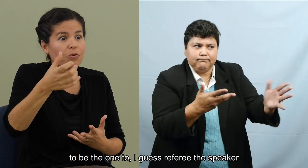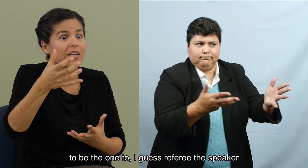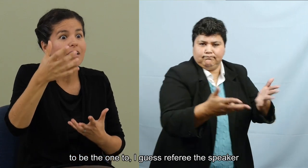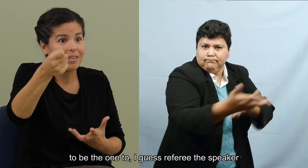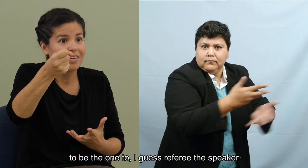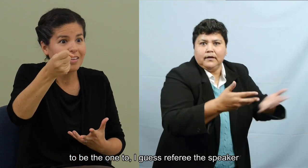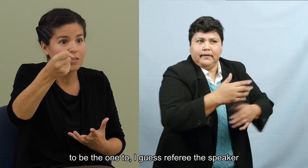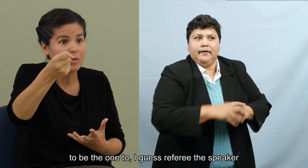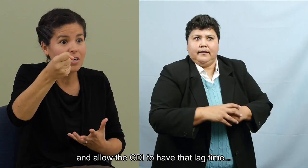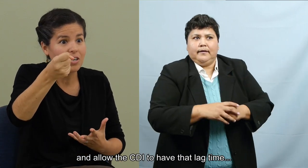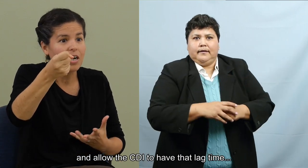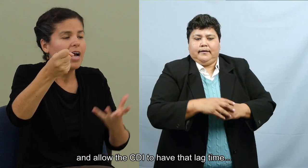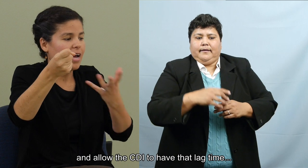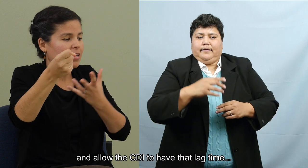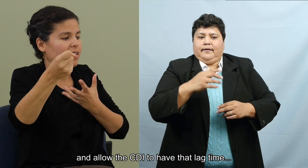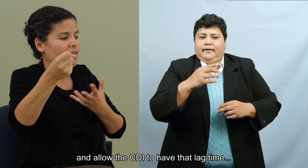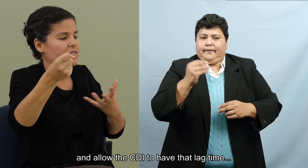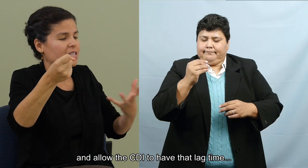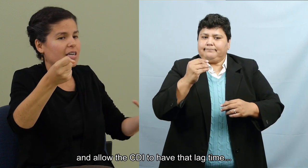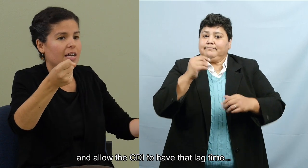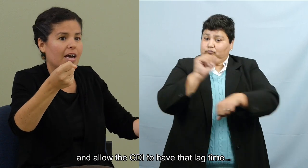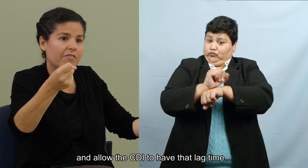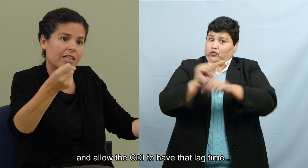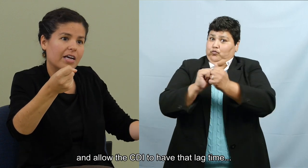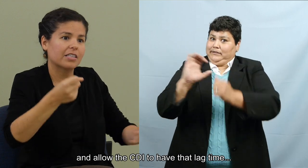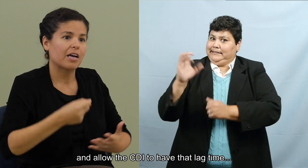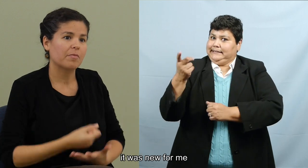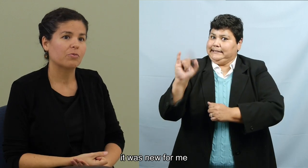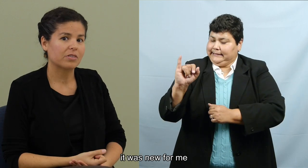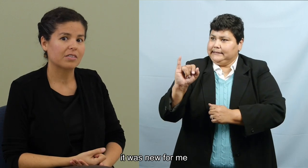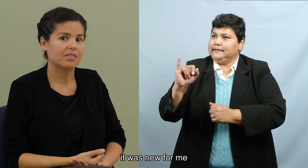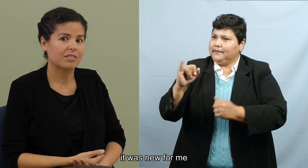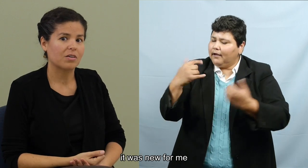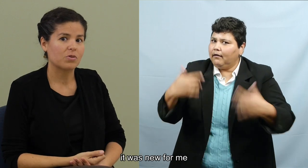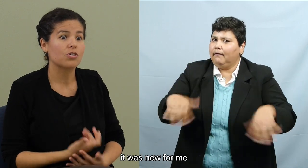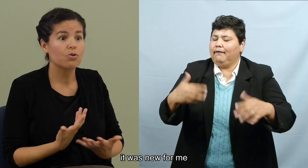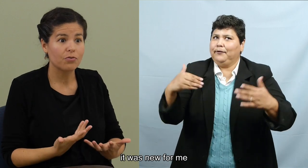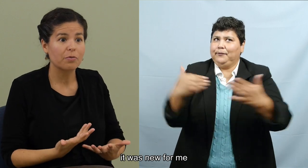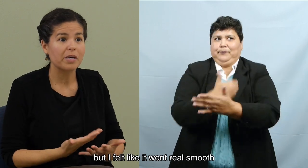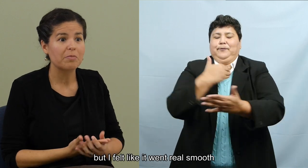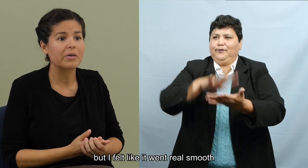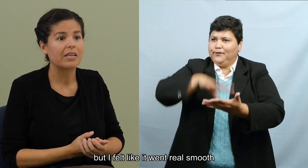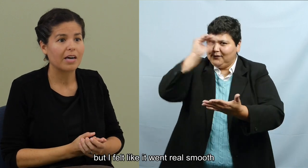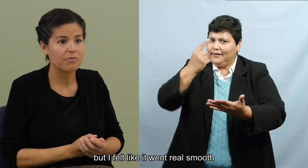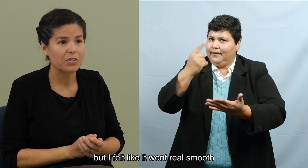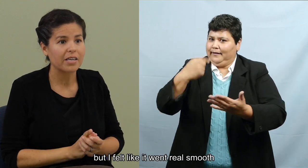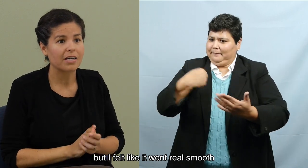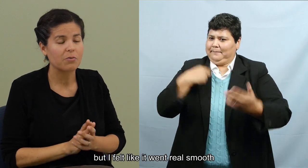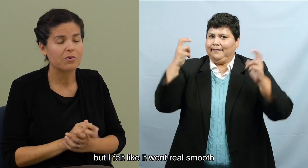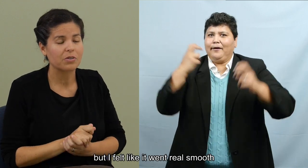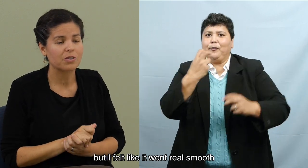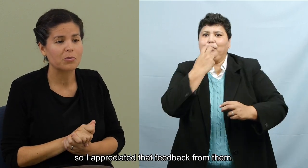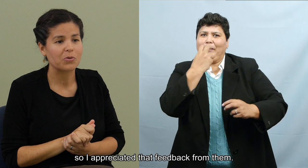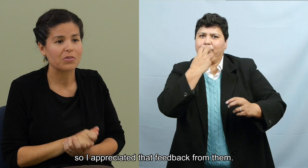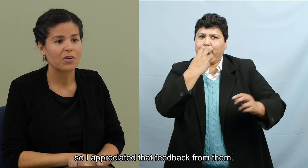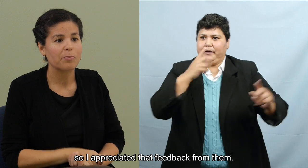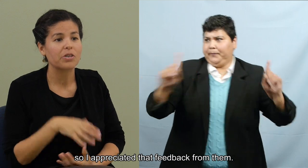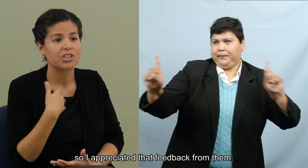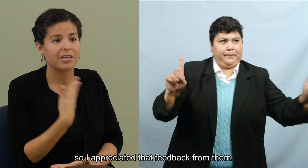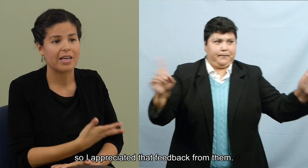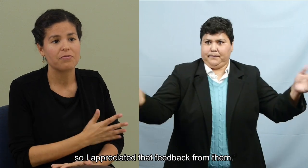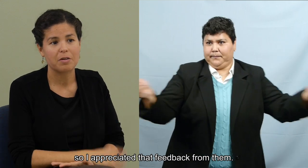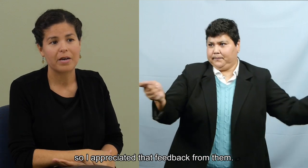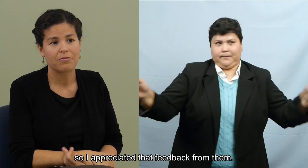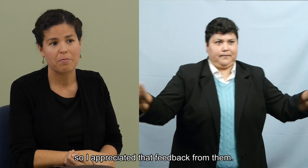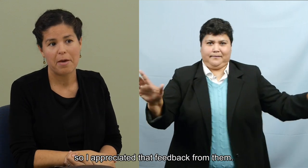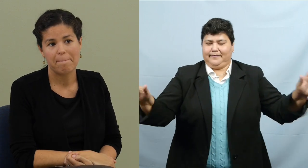I guess, referee the speaker and allow the CDI to have that lag time, it was, it was new for me, but I felt like it went real smooth. So I